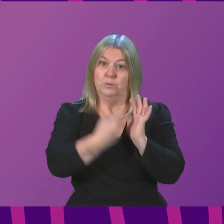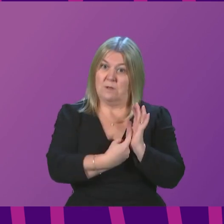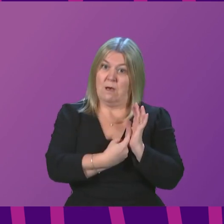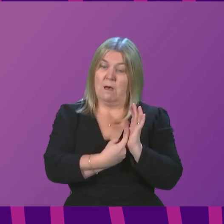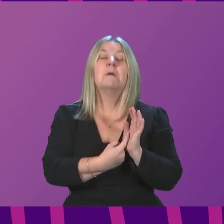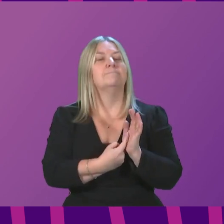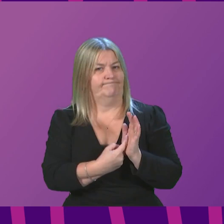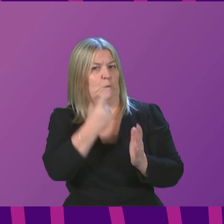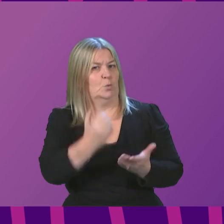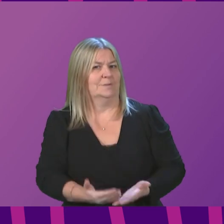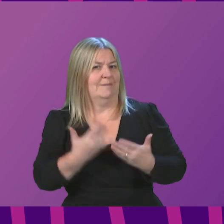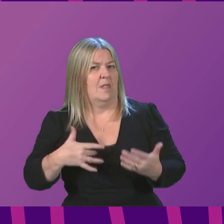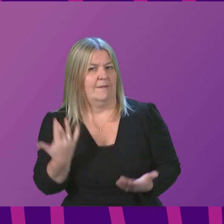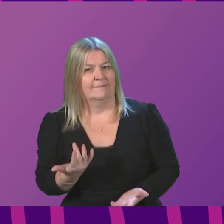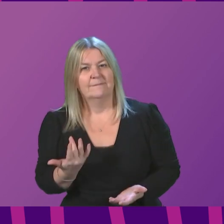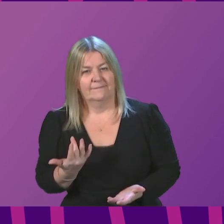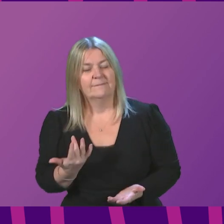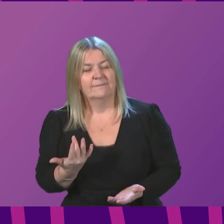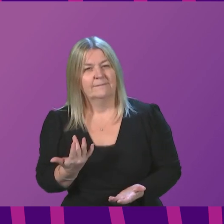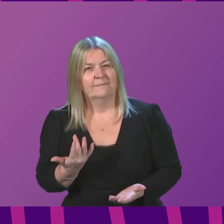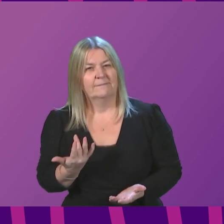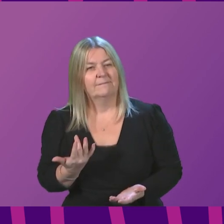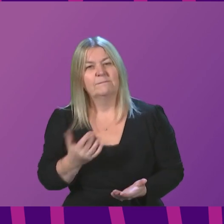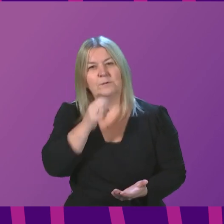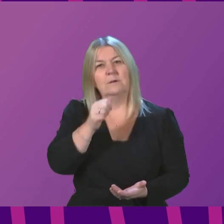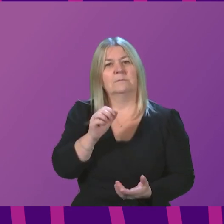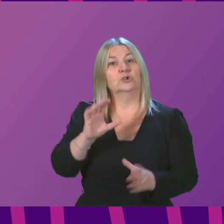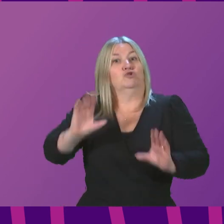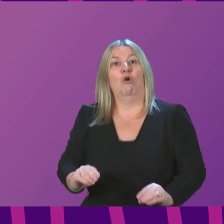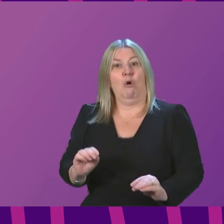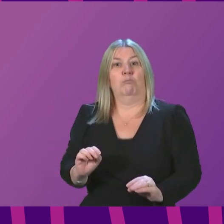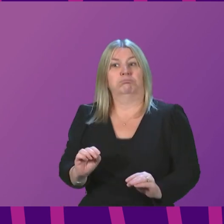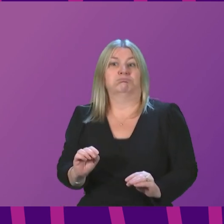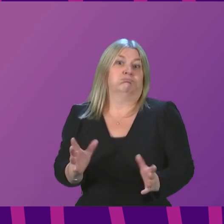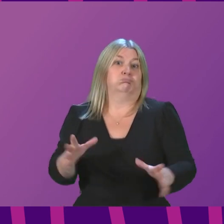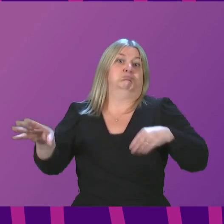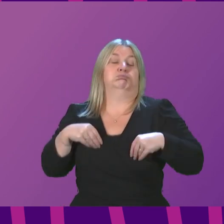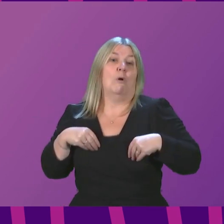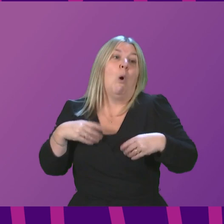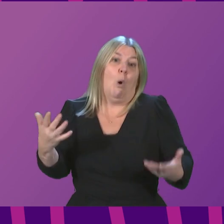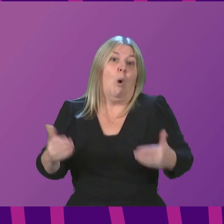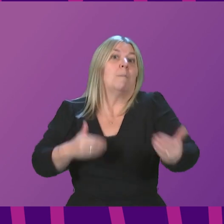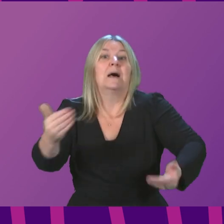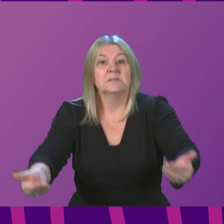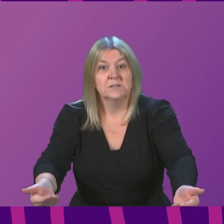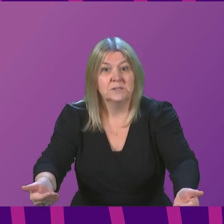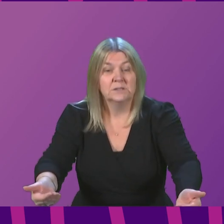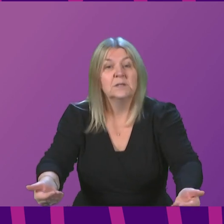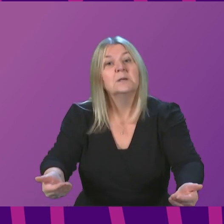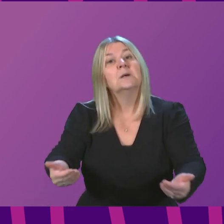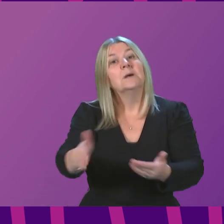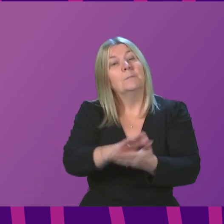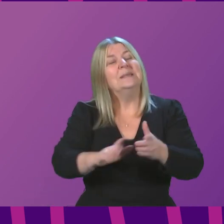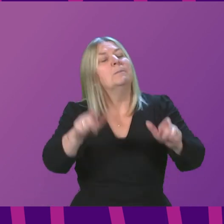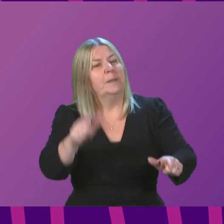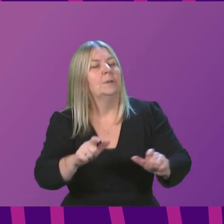save your life. Because it does not completely stop us getting or passing on the virus, those not fully vaccinated are still